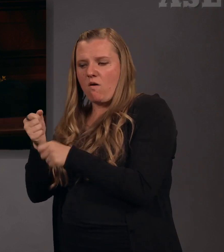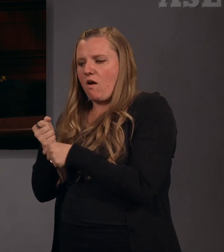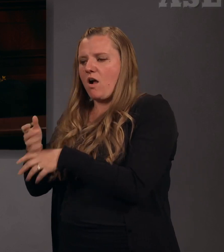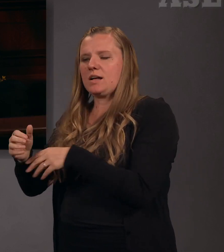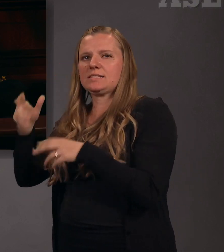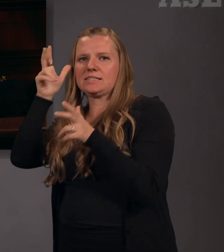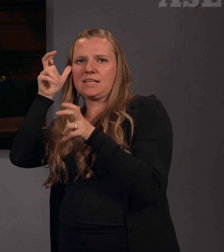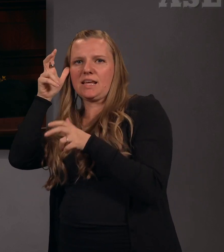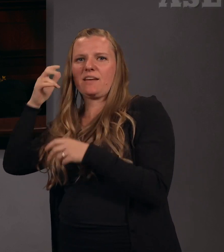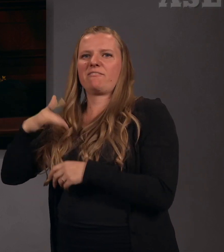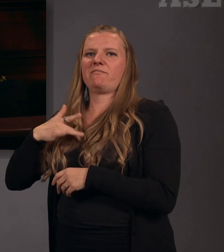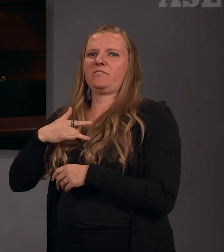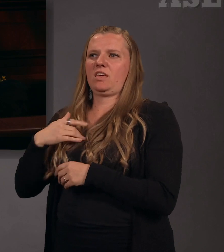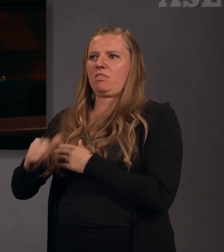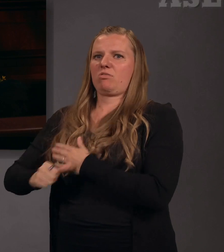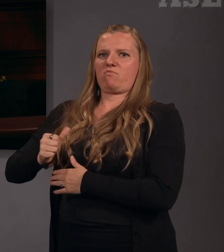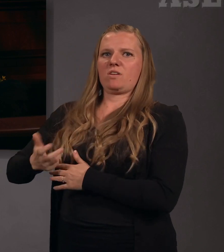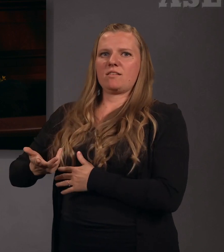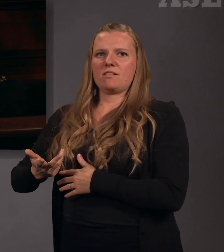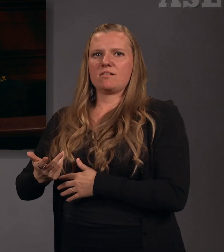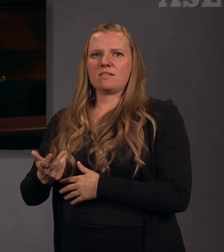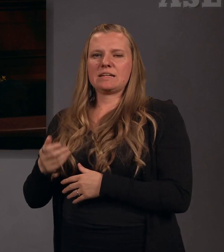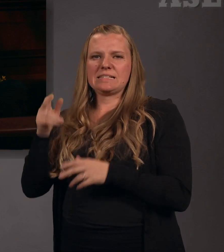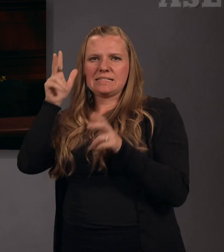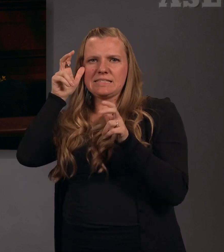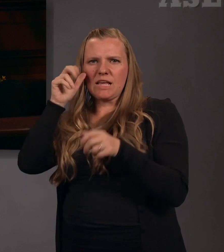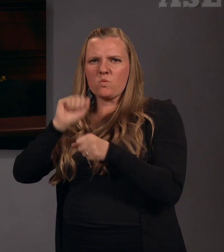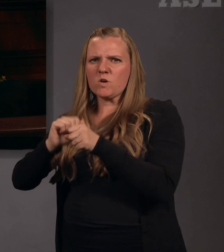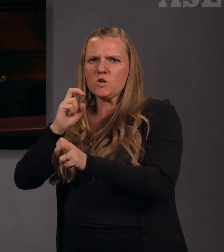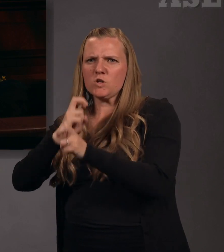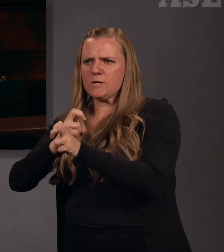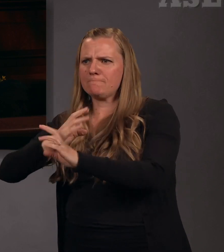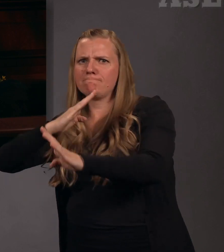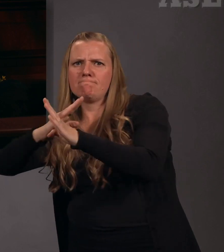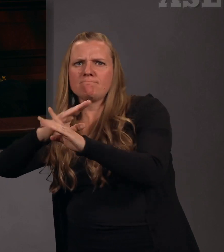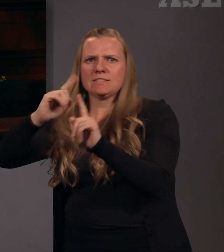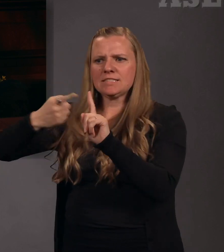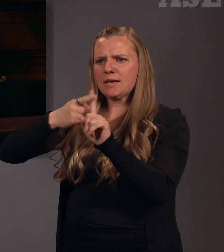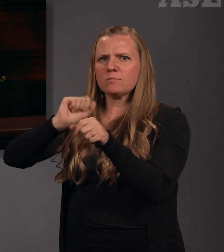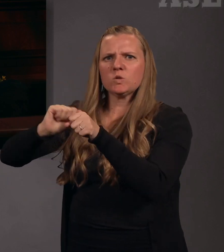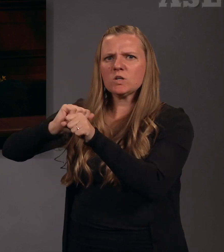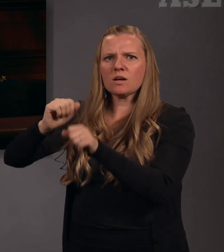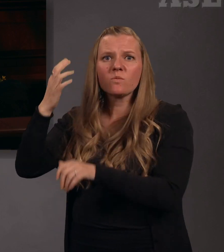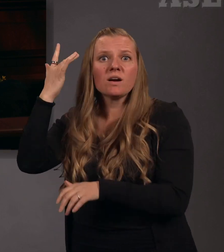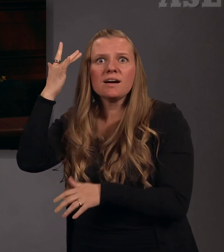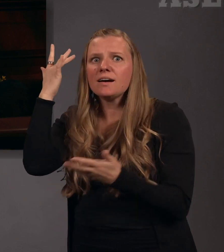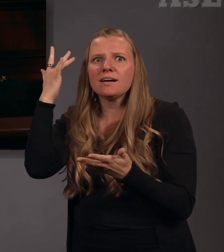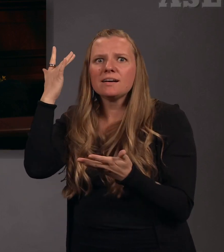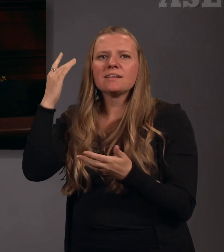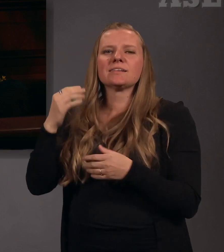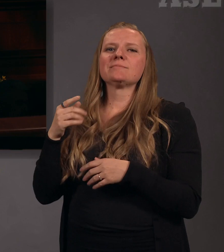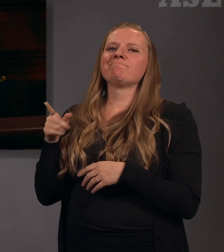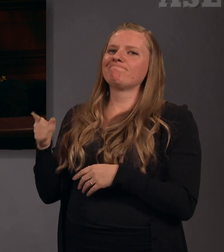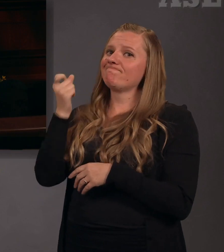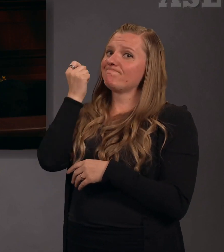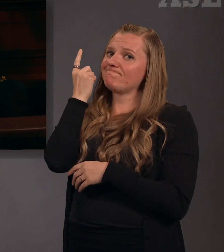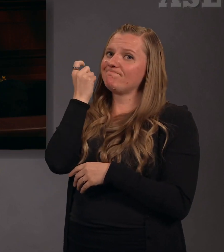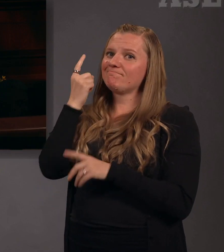anything he can to try to stop the work. Why? Because he knows of the power that comes from this